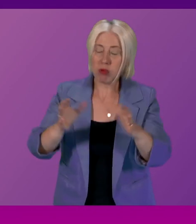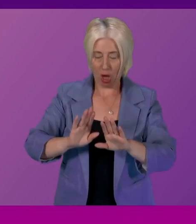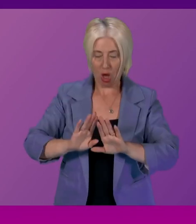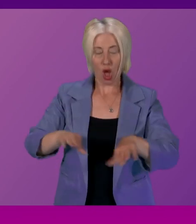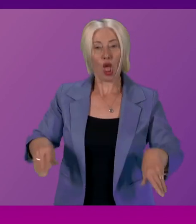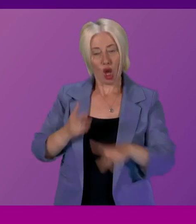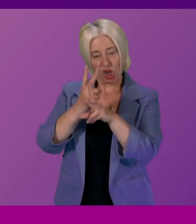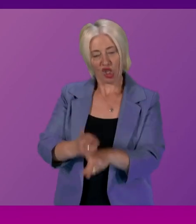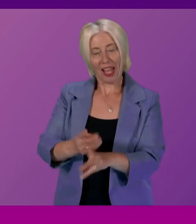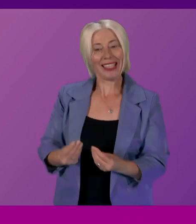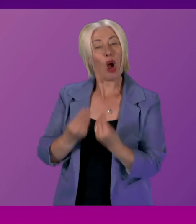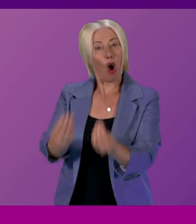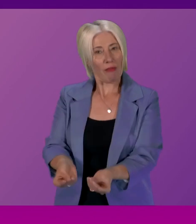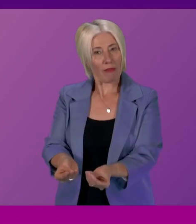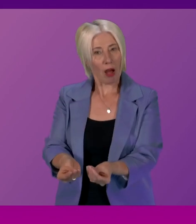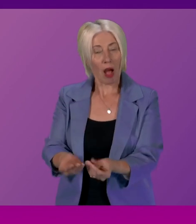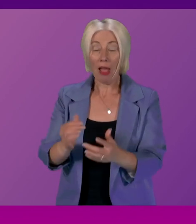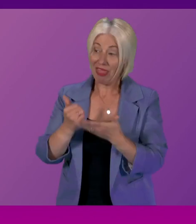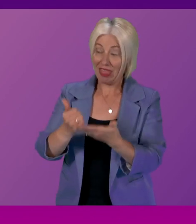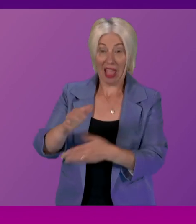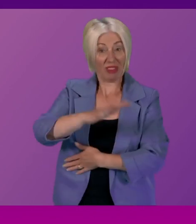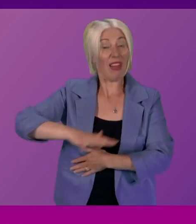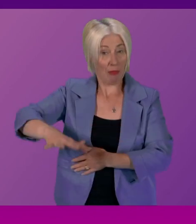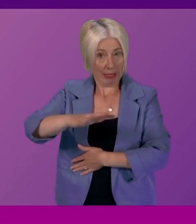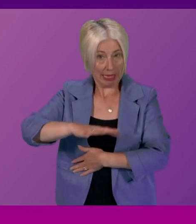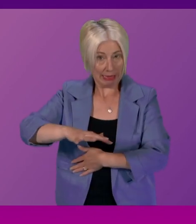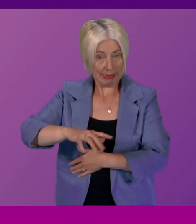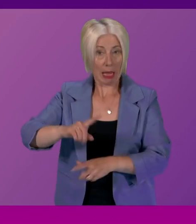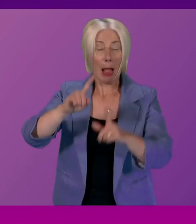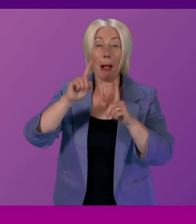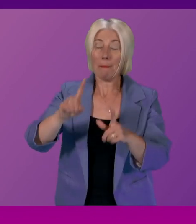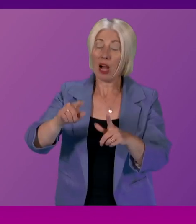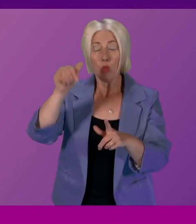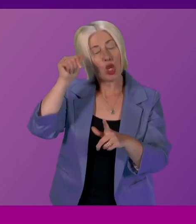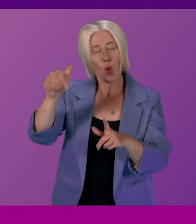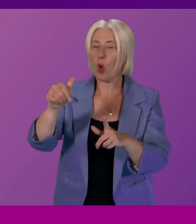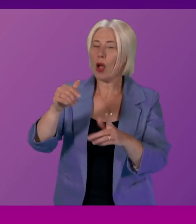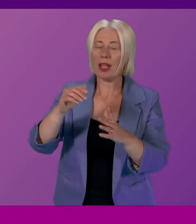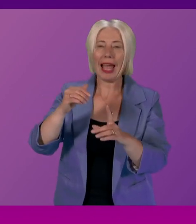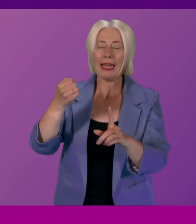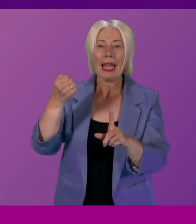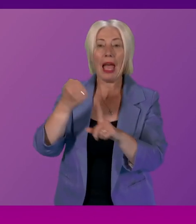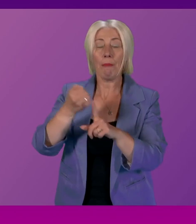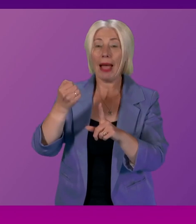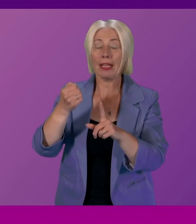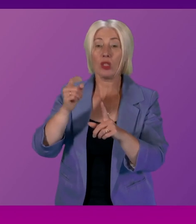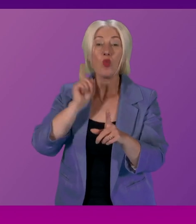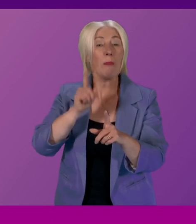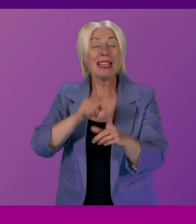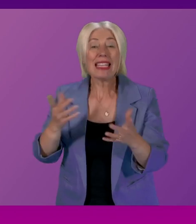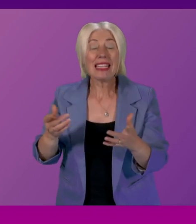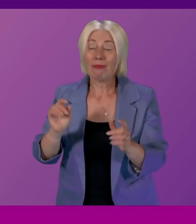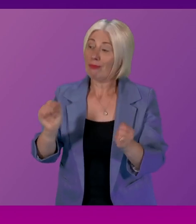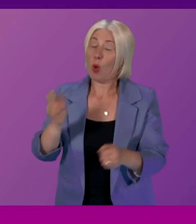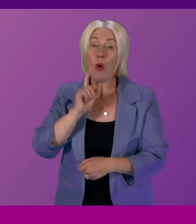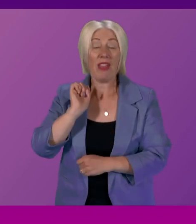because although that helps families in the round we know disproportionately impacts in a positive way women and women's